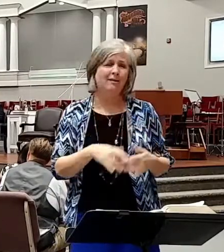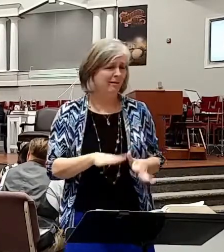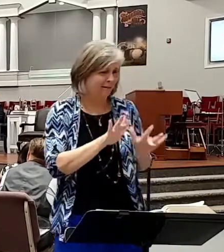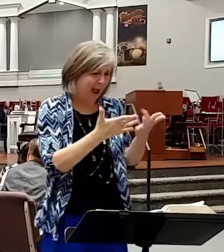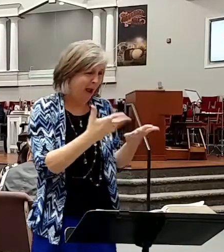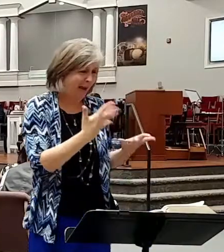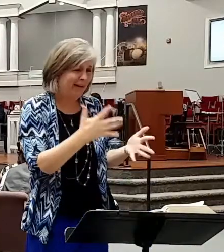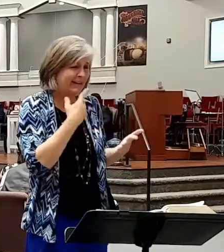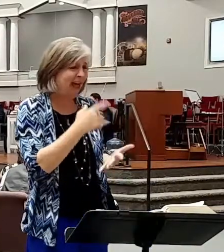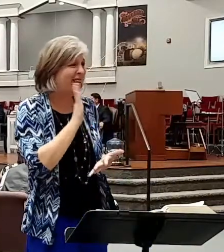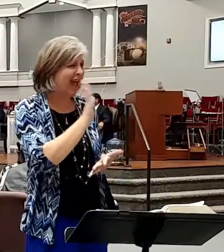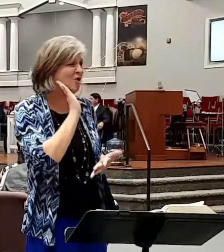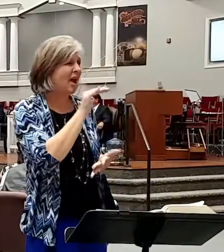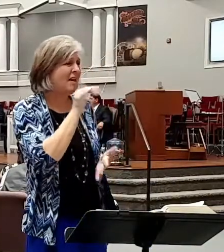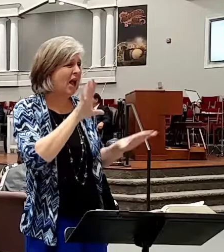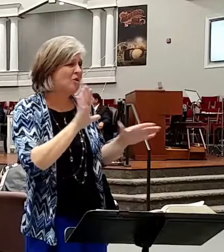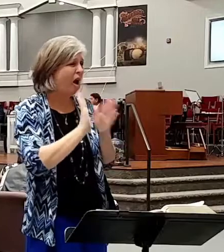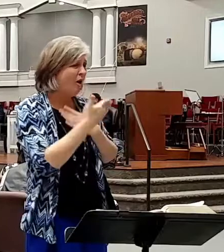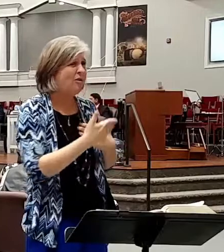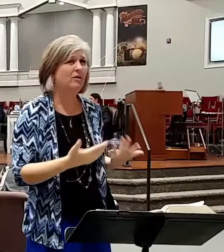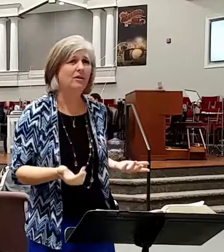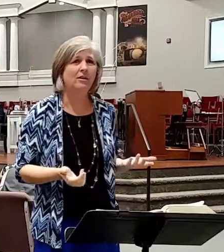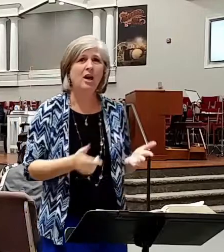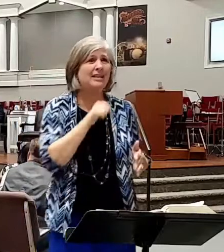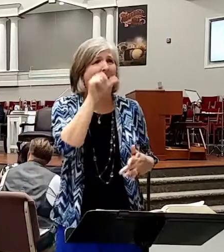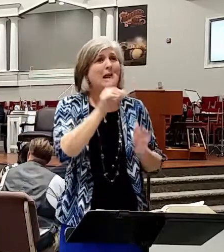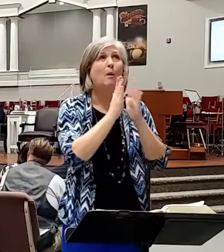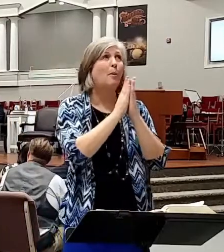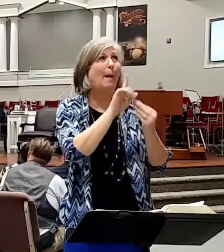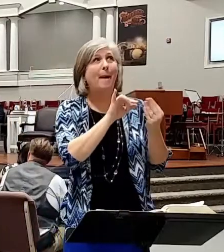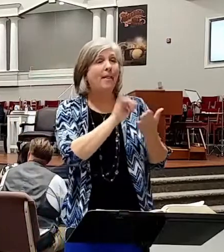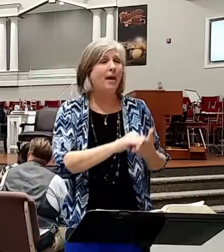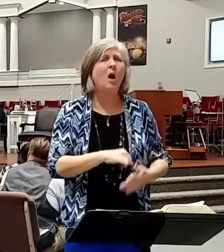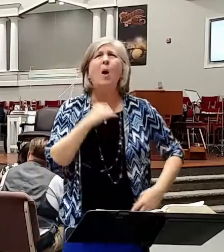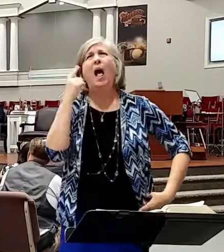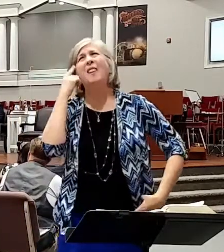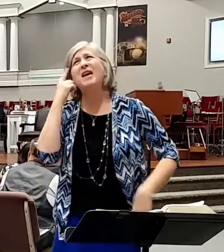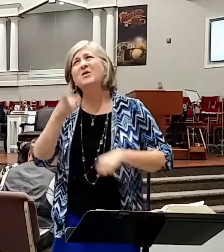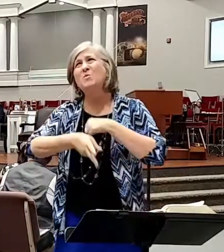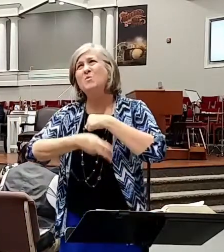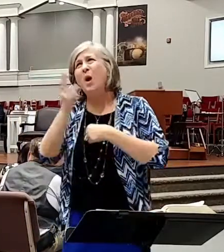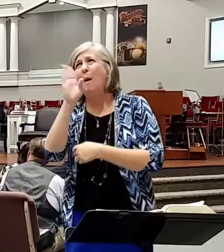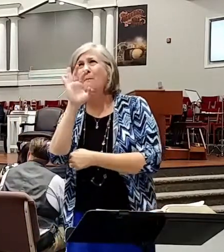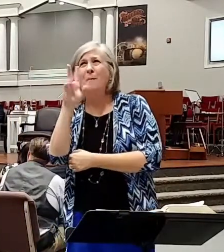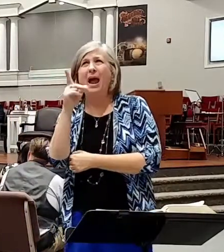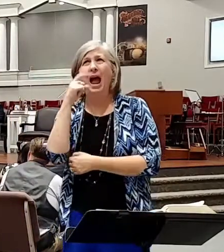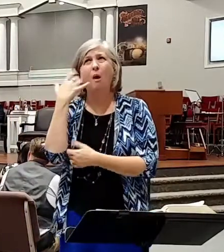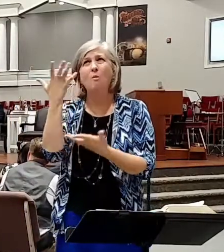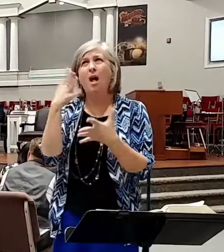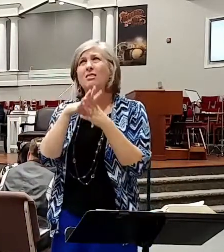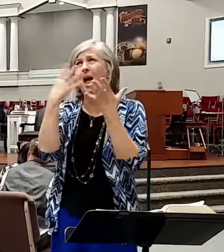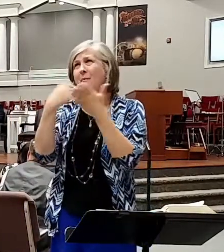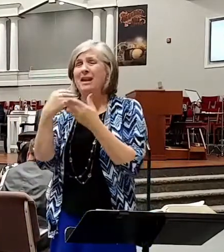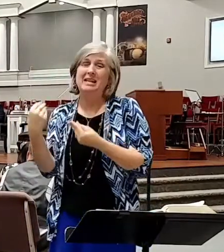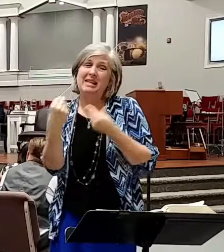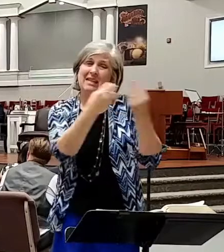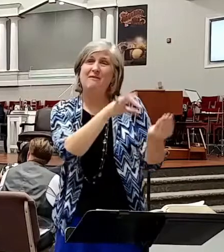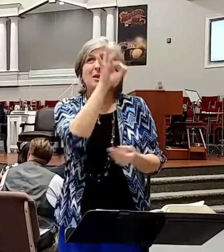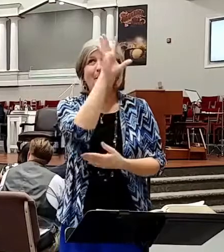adultery you ain't got to pray about that well I was thinking about robbing the bank because I'd like to have a lot of money to give to Pastor Neal because I know he's going to take some money up he always